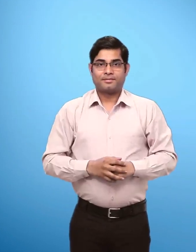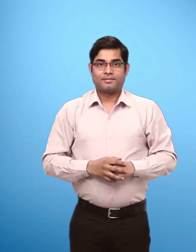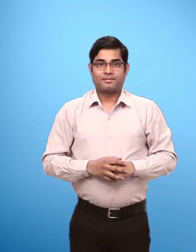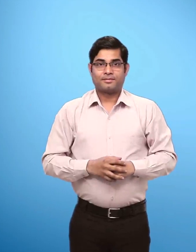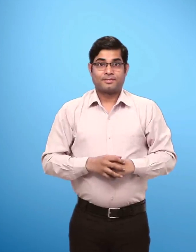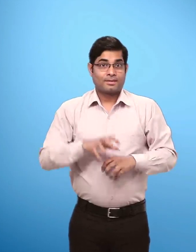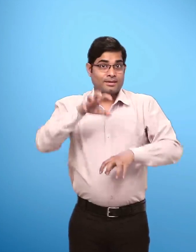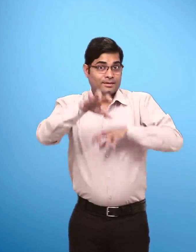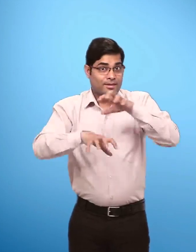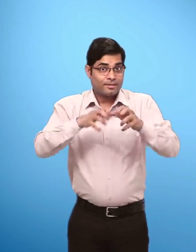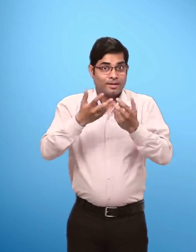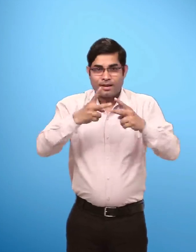Animal One